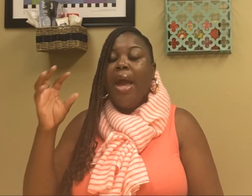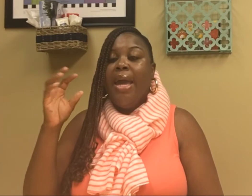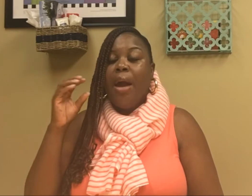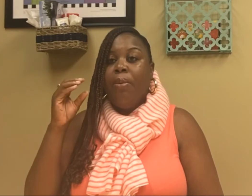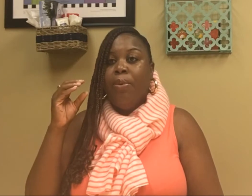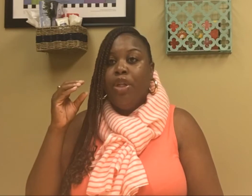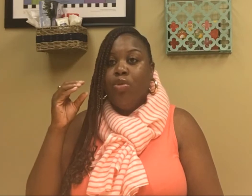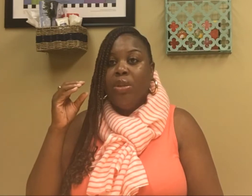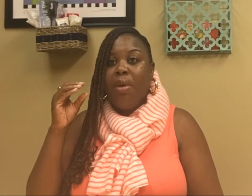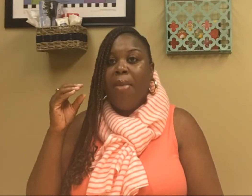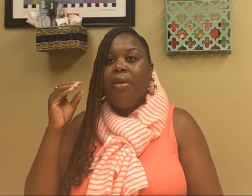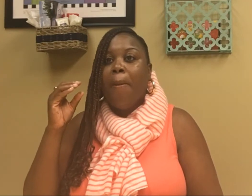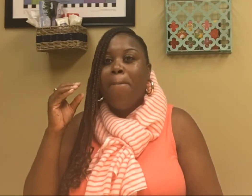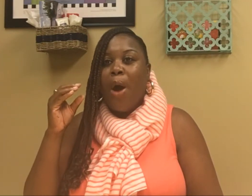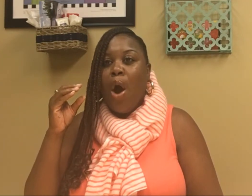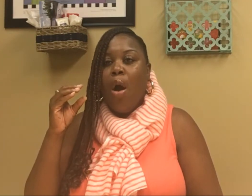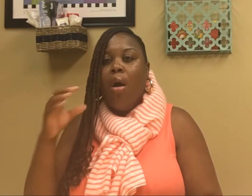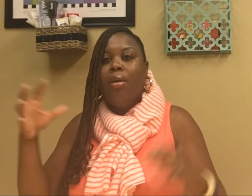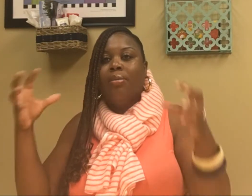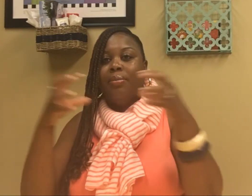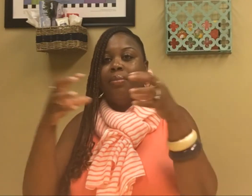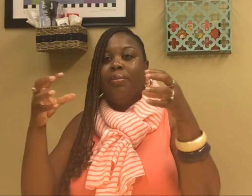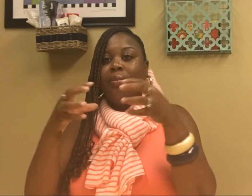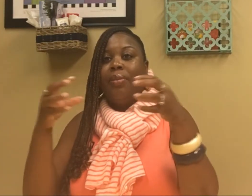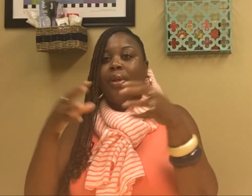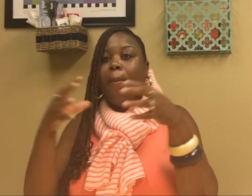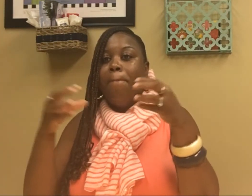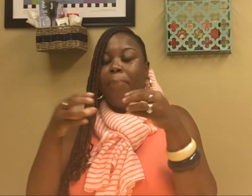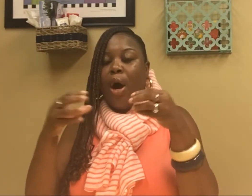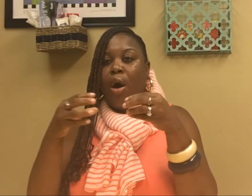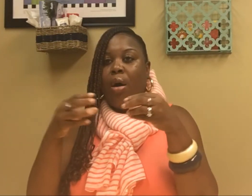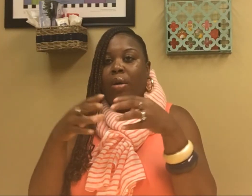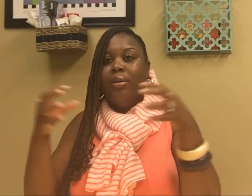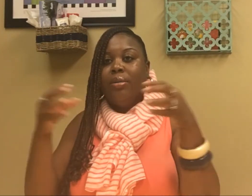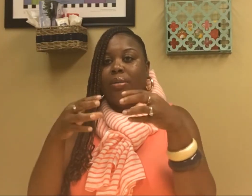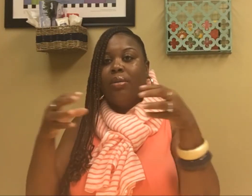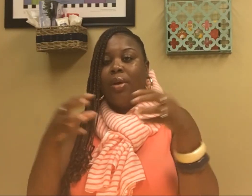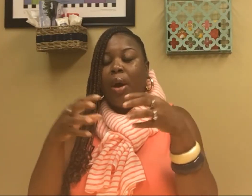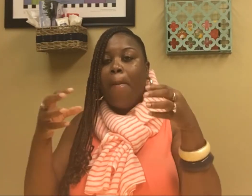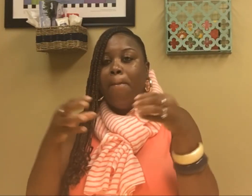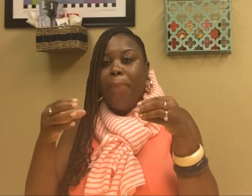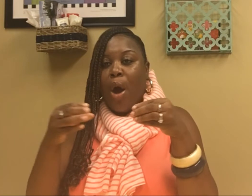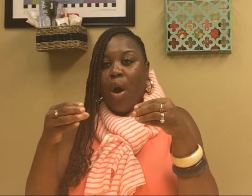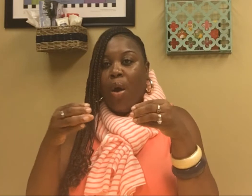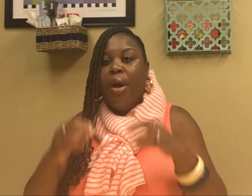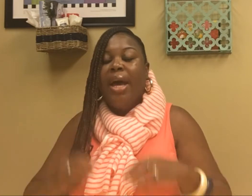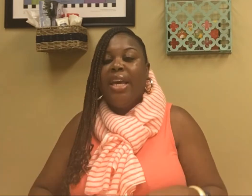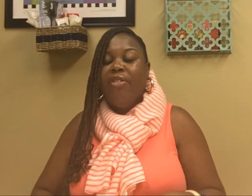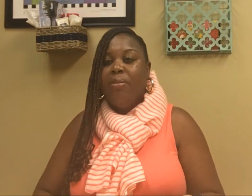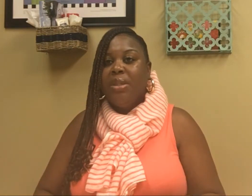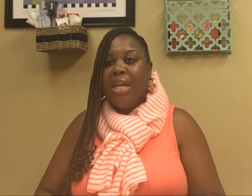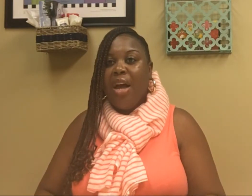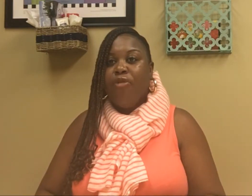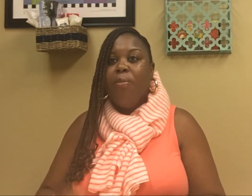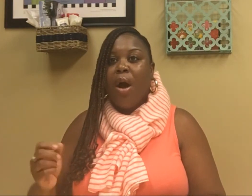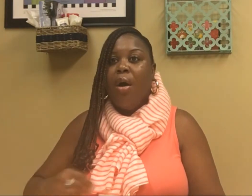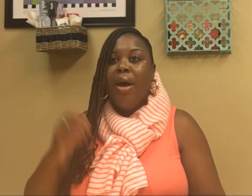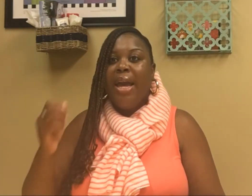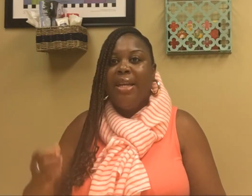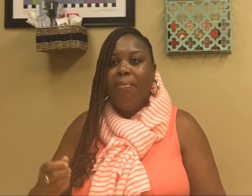and I would put it towards my mouth. Ball, ball, ball, give him the sign for ball, hand it